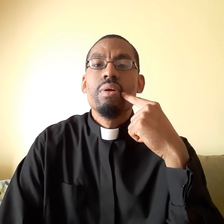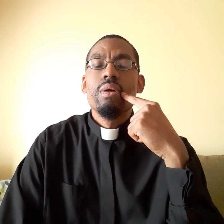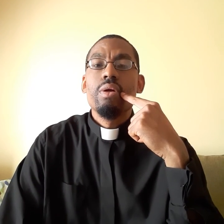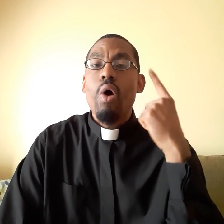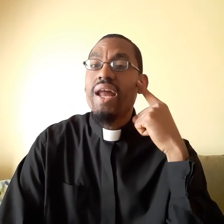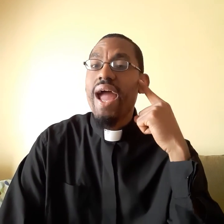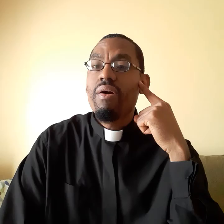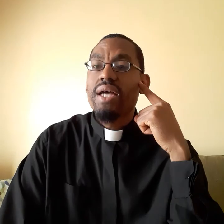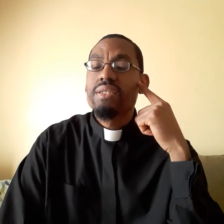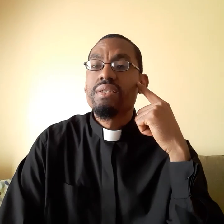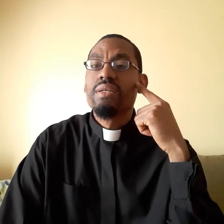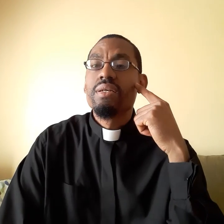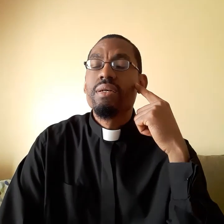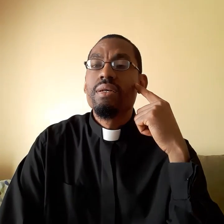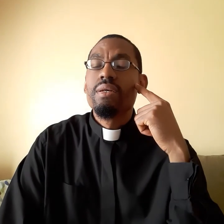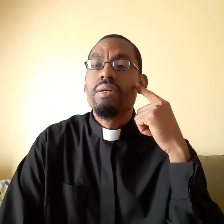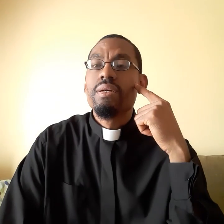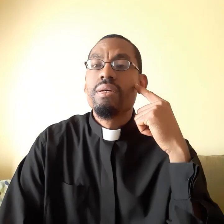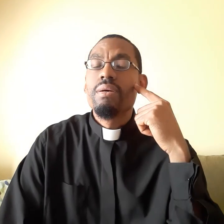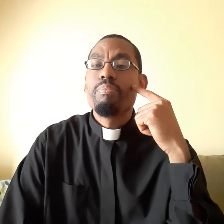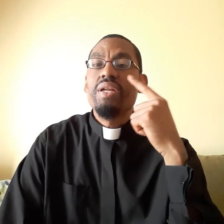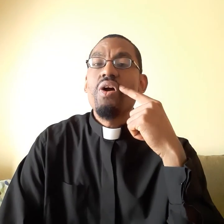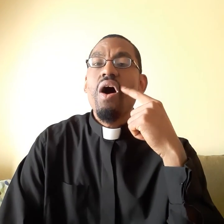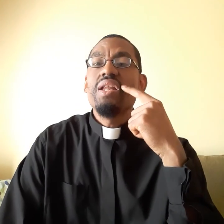God hear us. but God